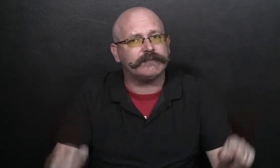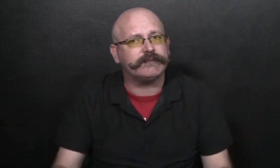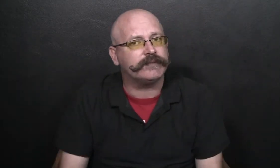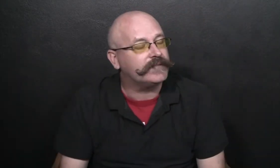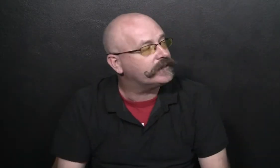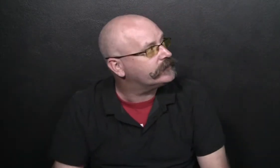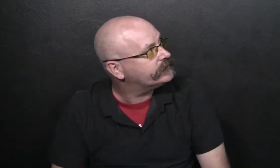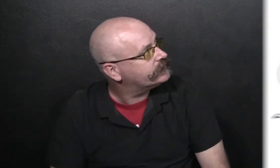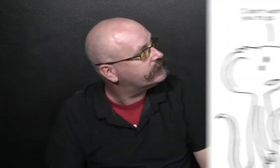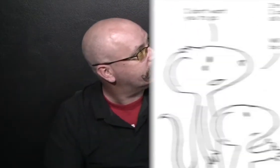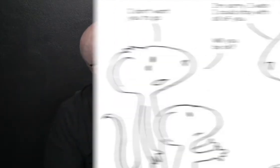virus.